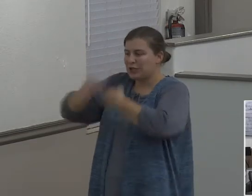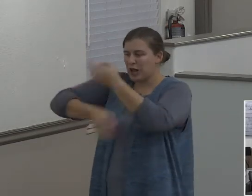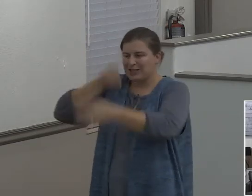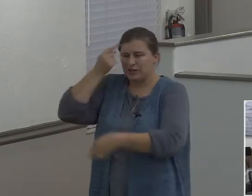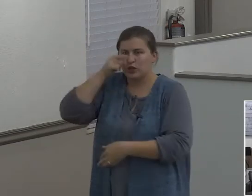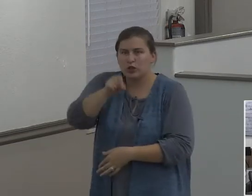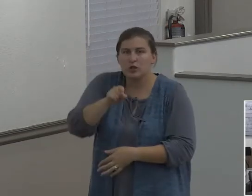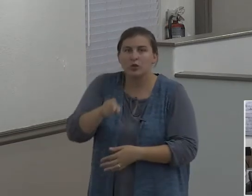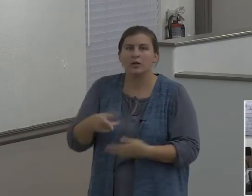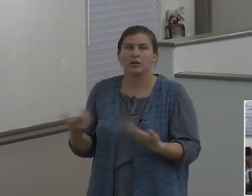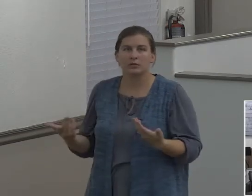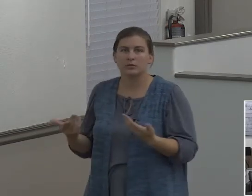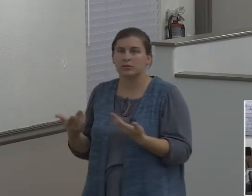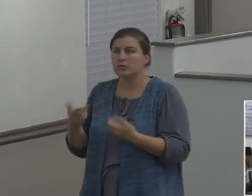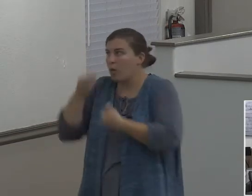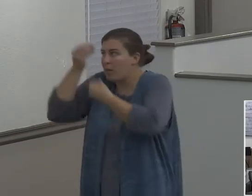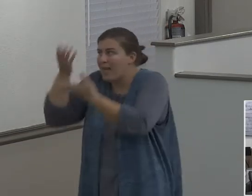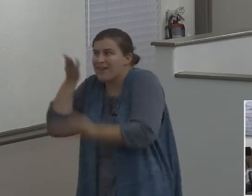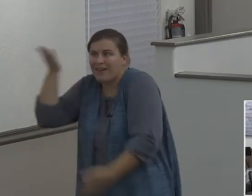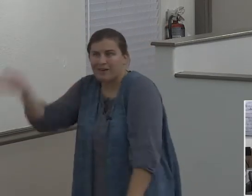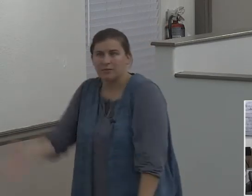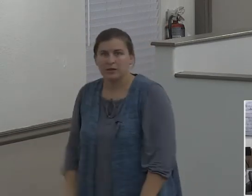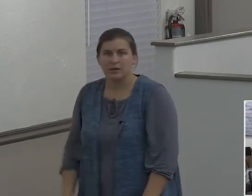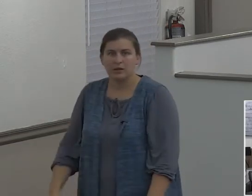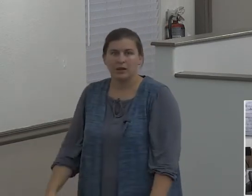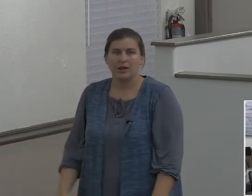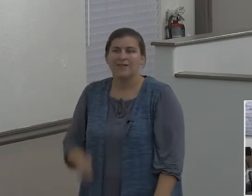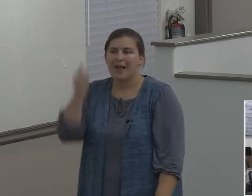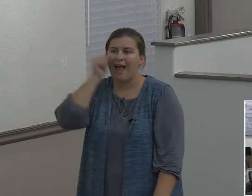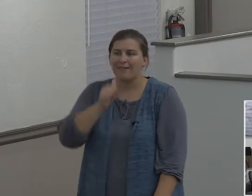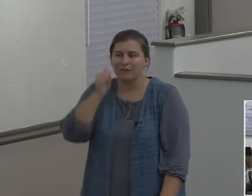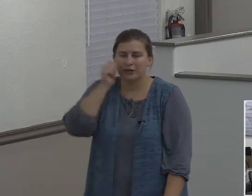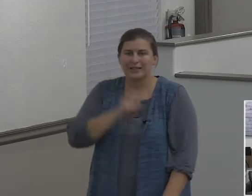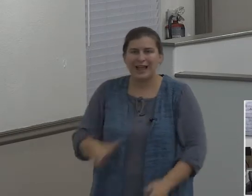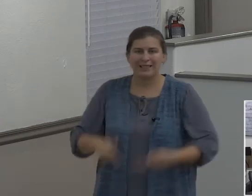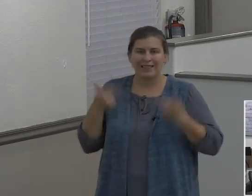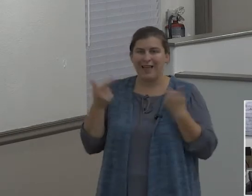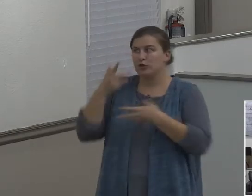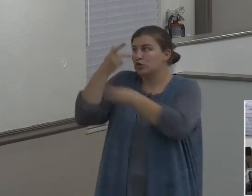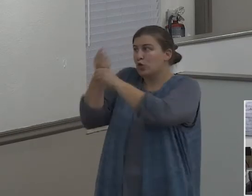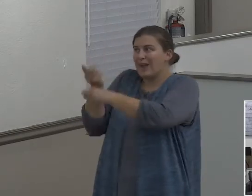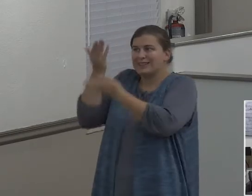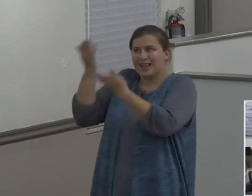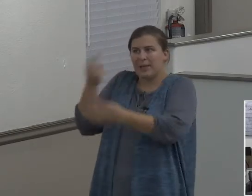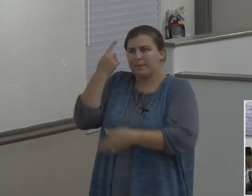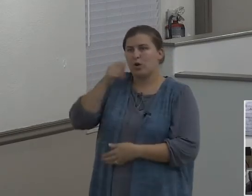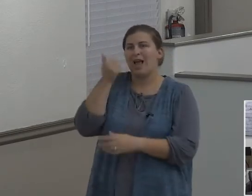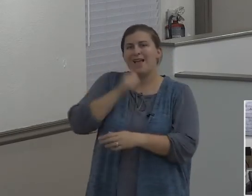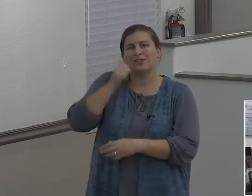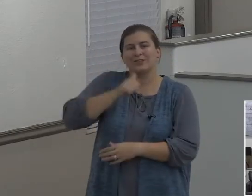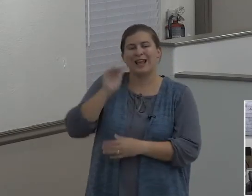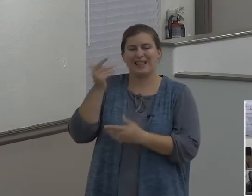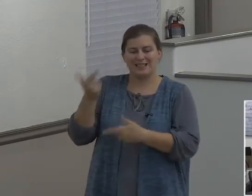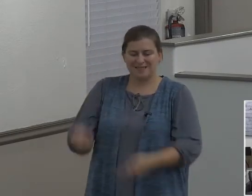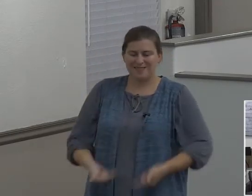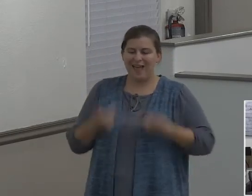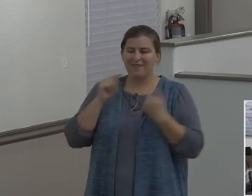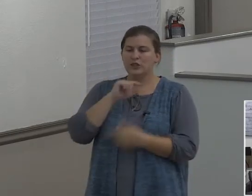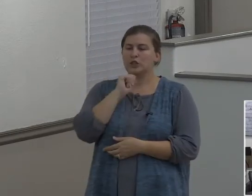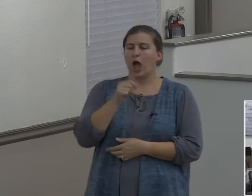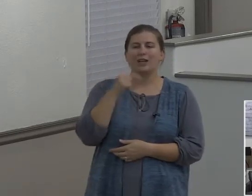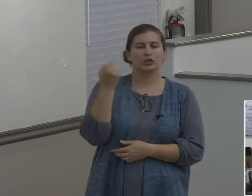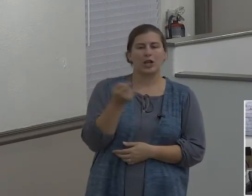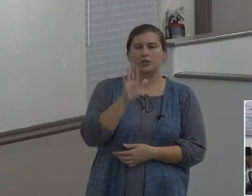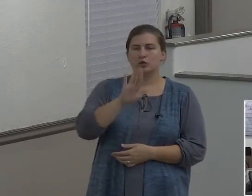subjection to Him for day-to-day life. Trust Him. You trusted Him for your soul. Trust Him that this is, he says, rooted and